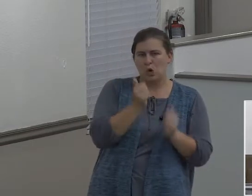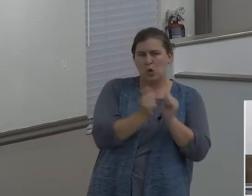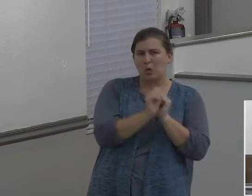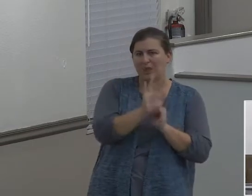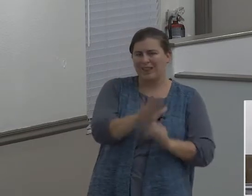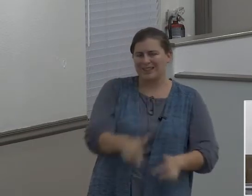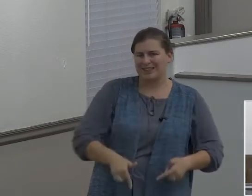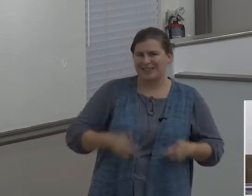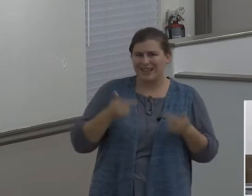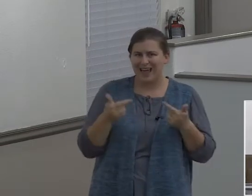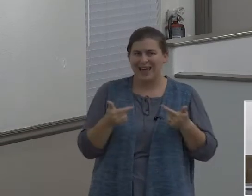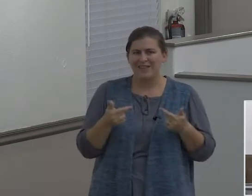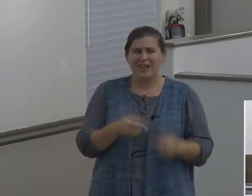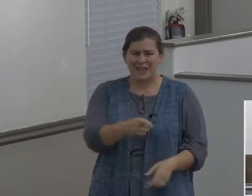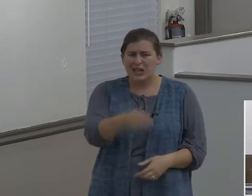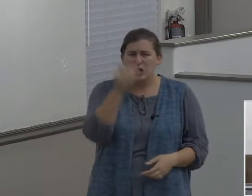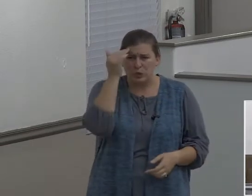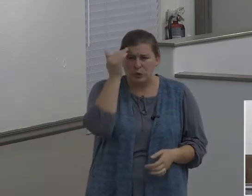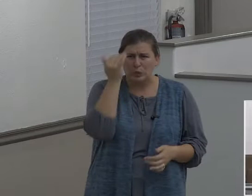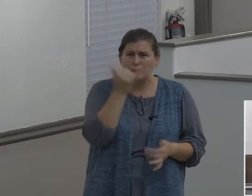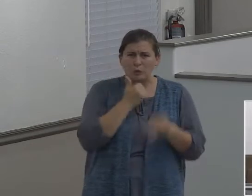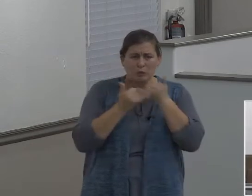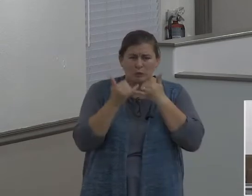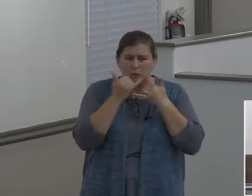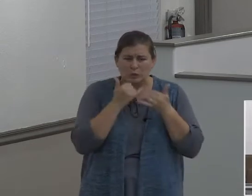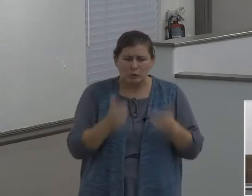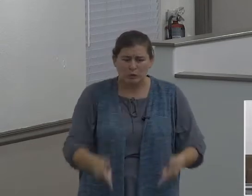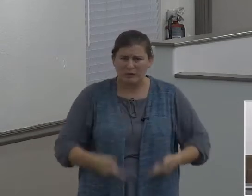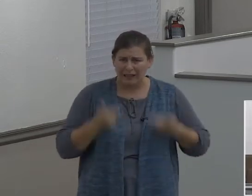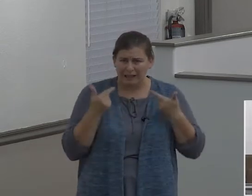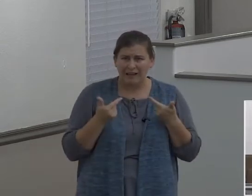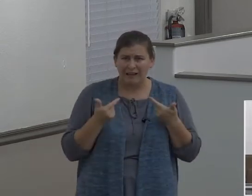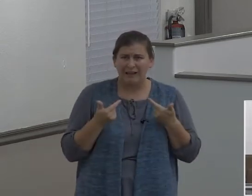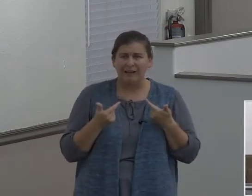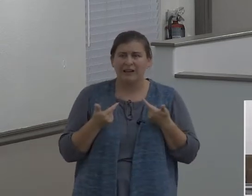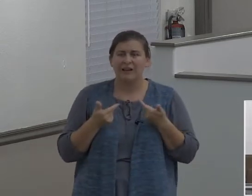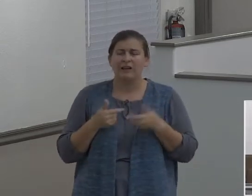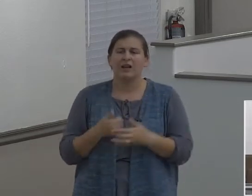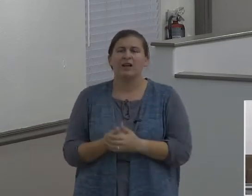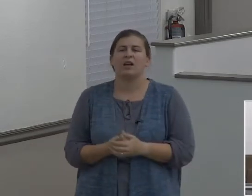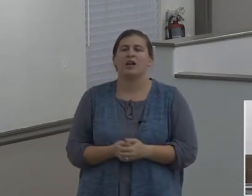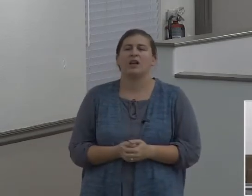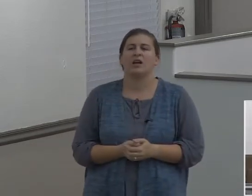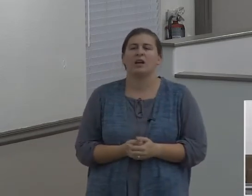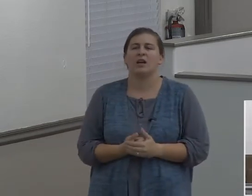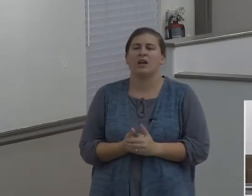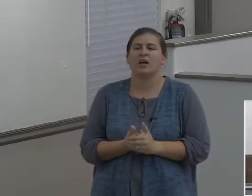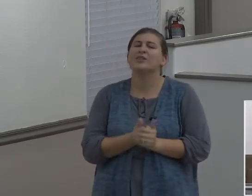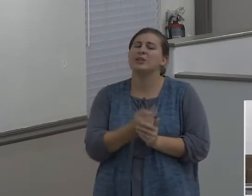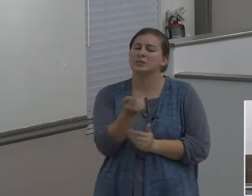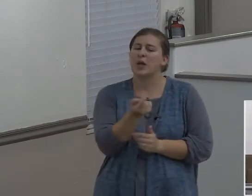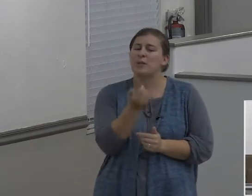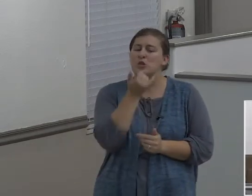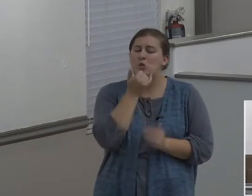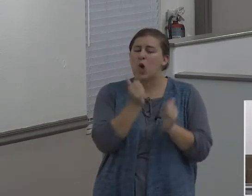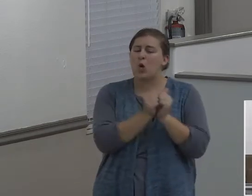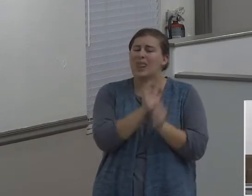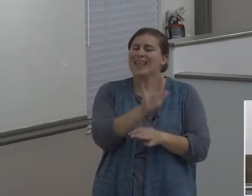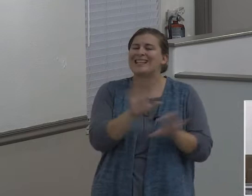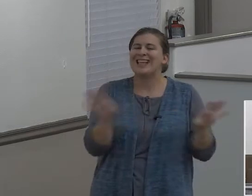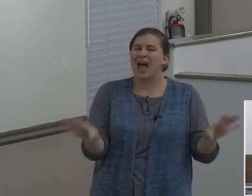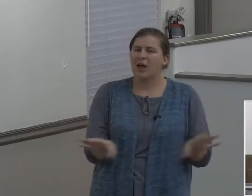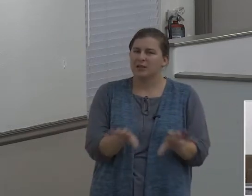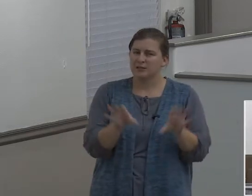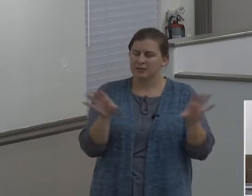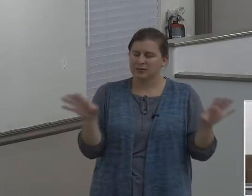where he was living. He knew that there was something wrong with what he was doing. He